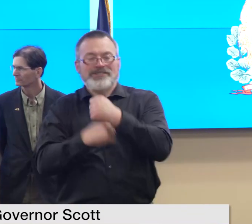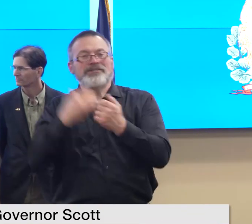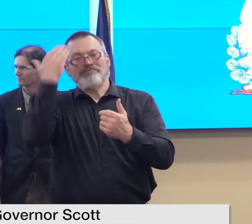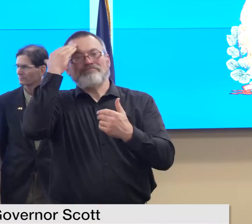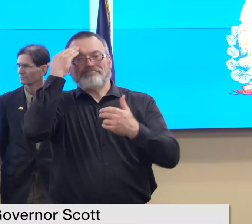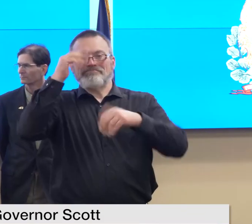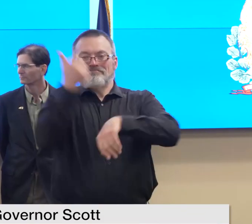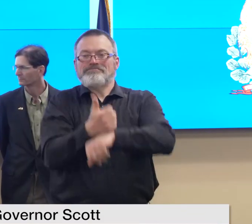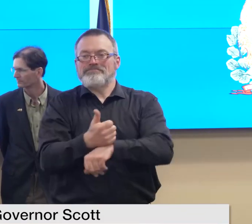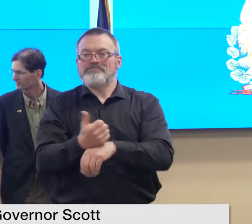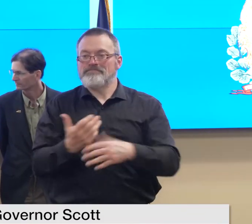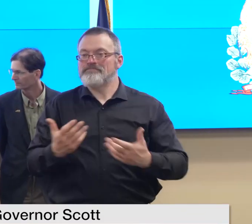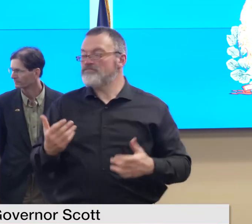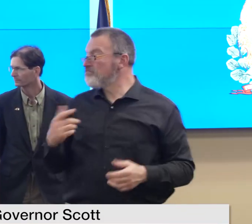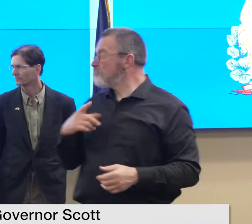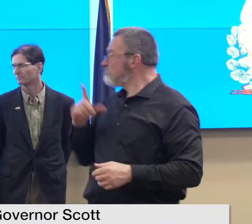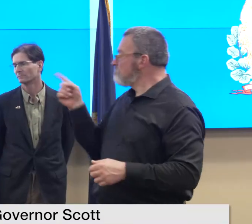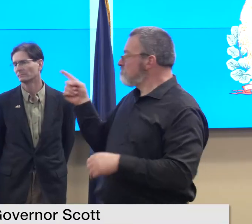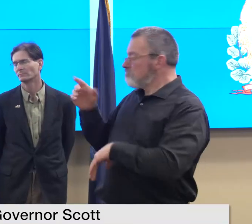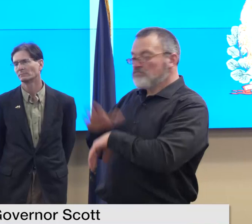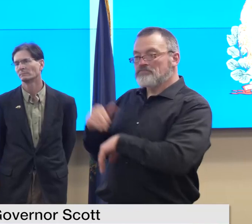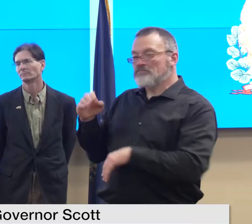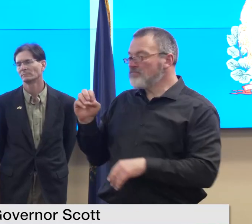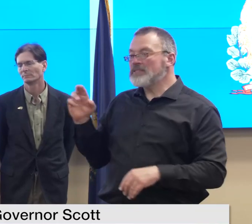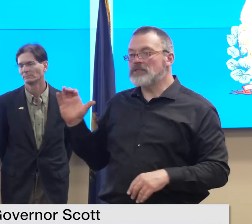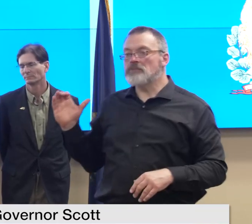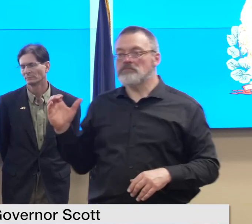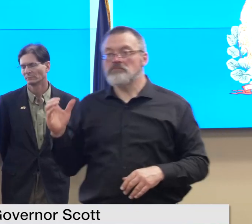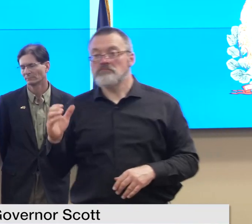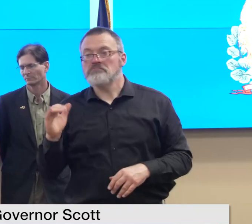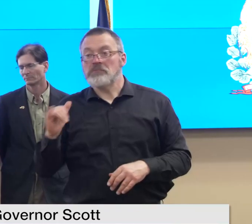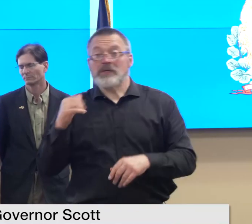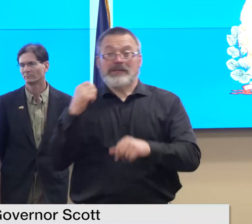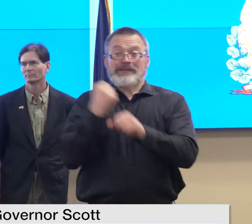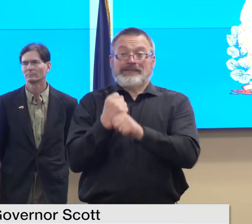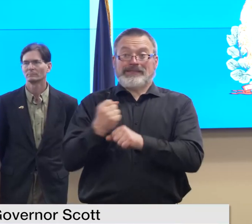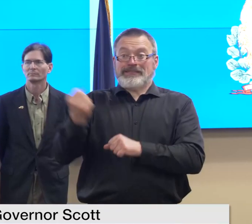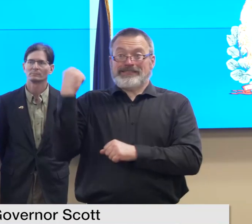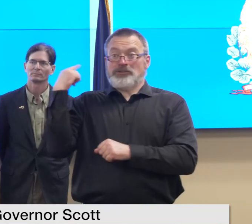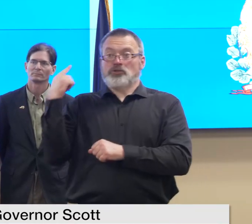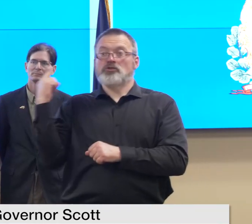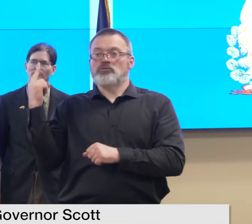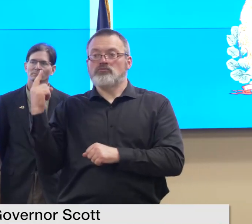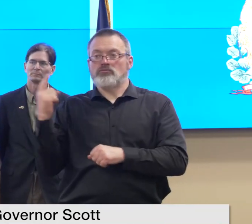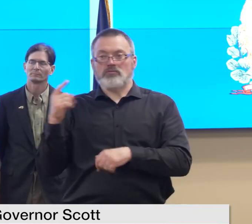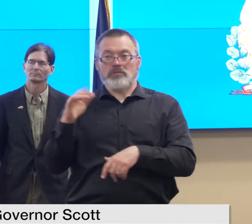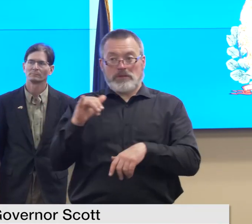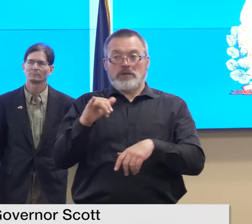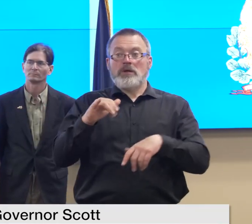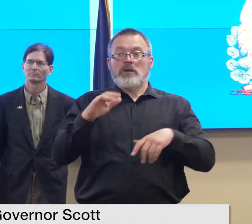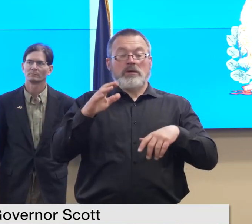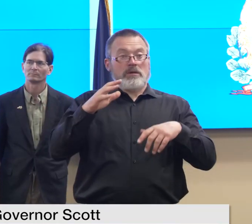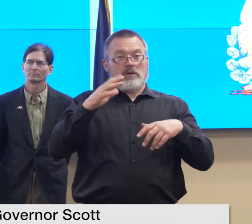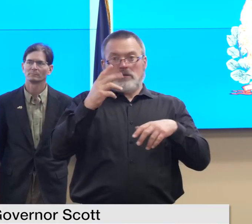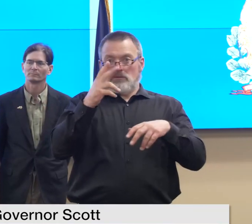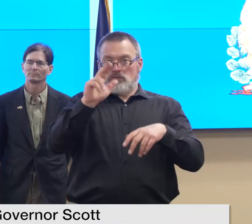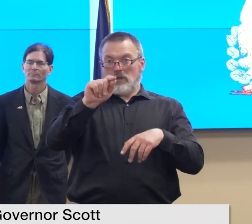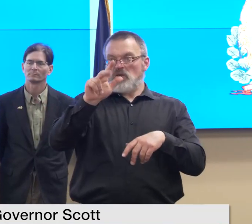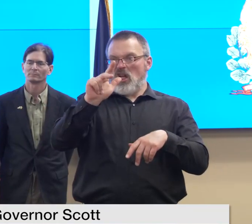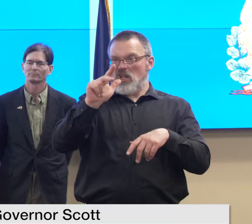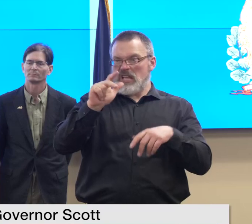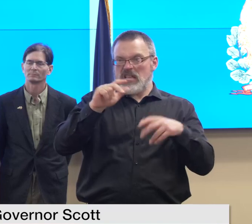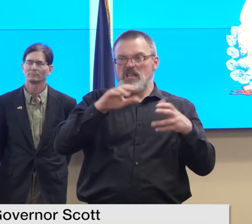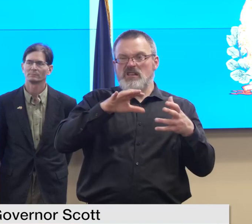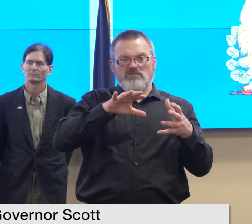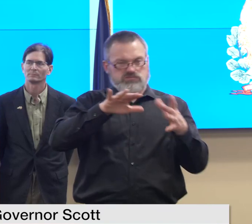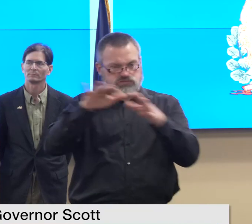yeah comparatively five days in last year there were like 350 folks that had called 2-1-1 and